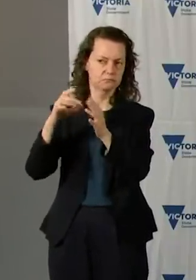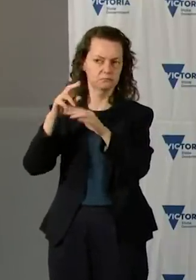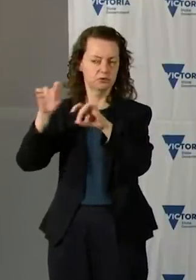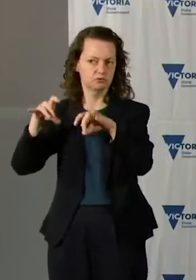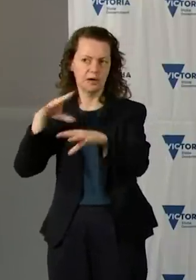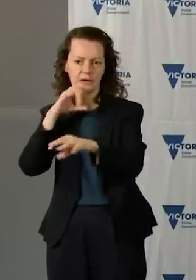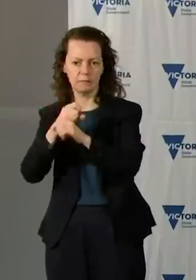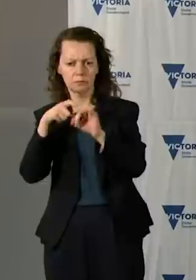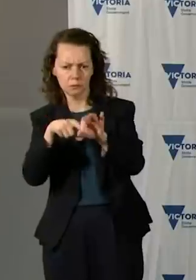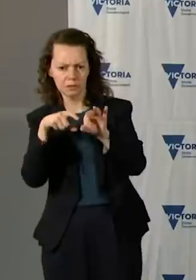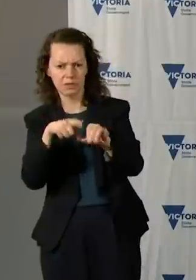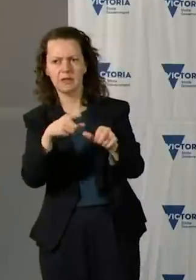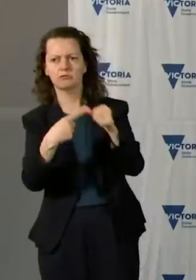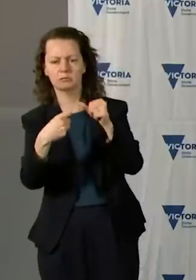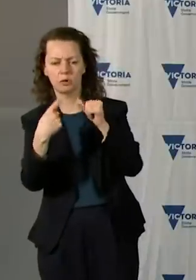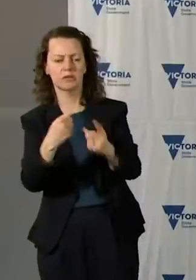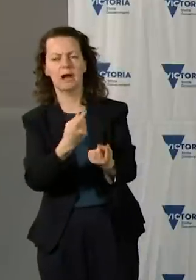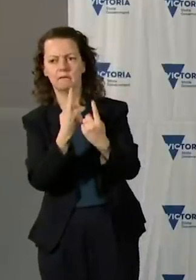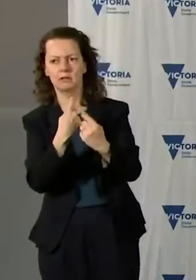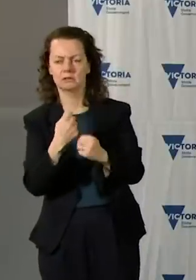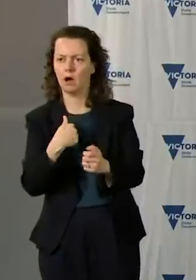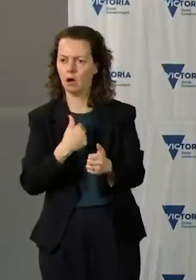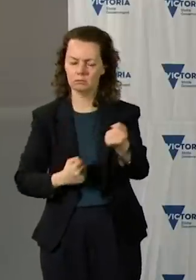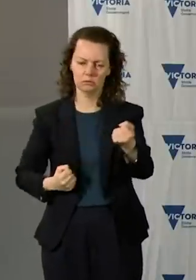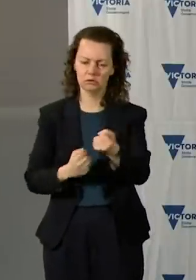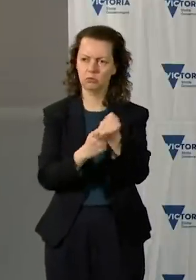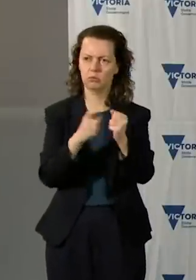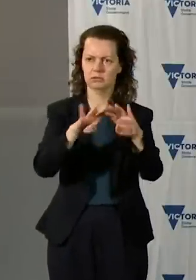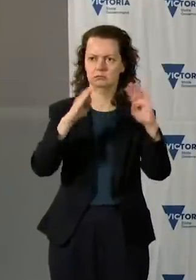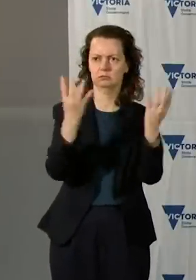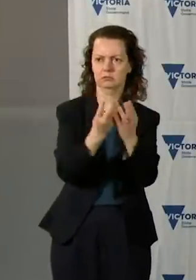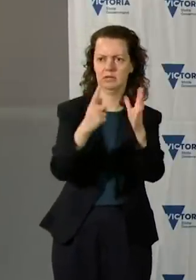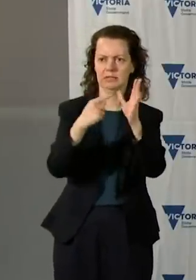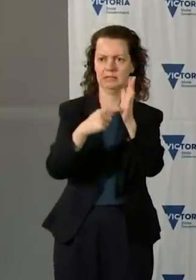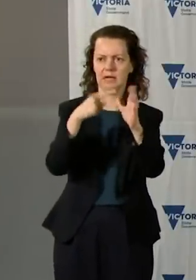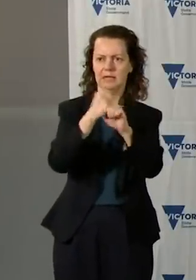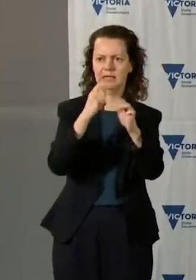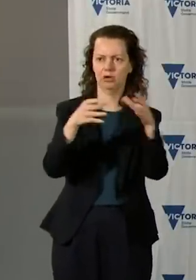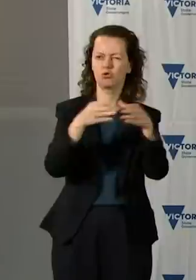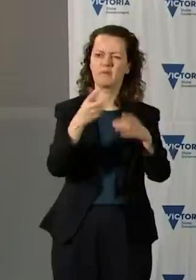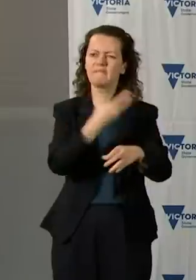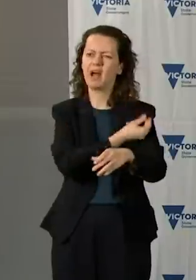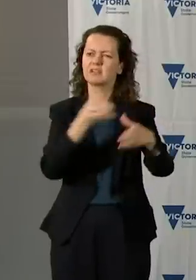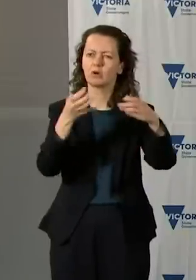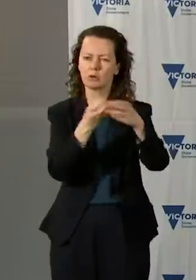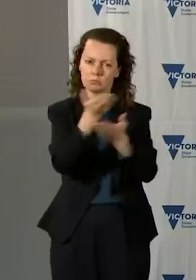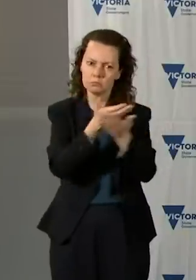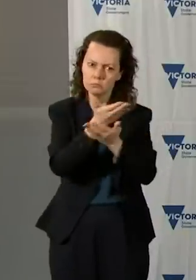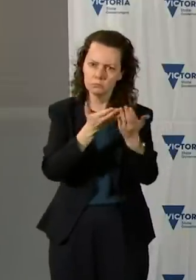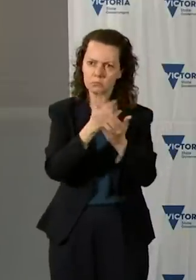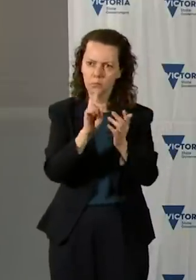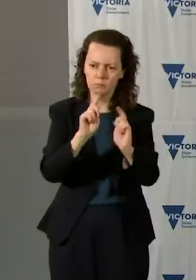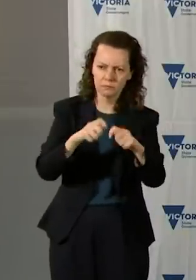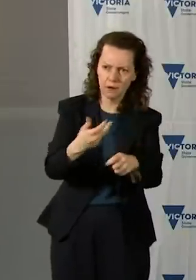put to them. So I've got nothing but praise and support for what ATAGI have been doing throughout this